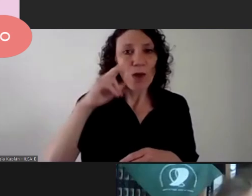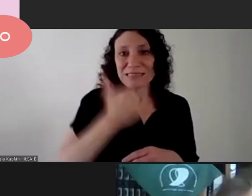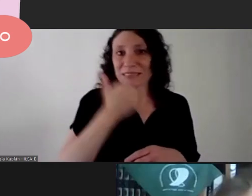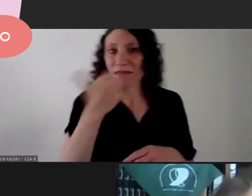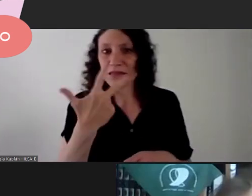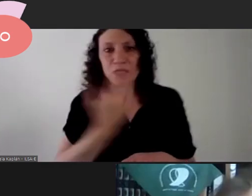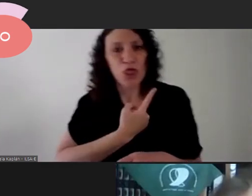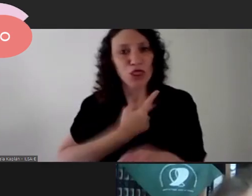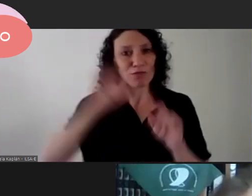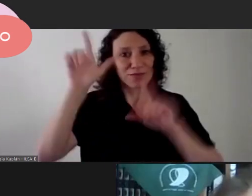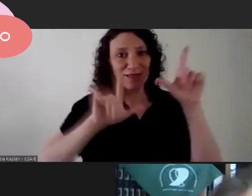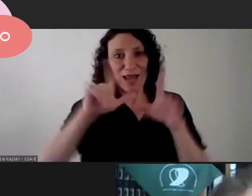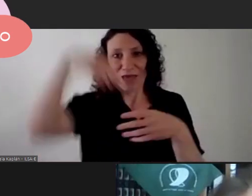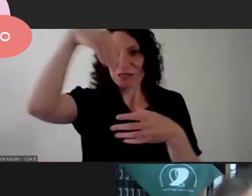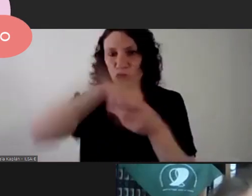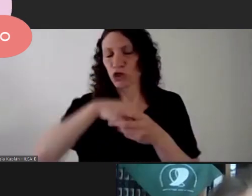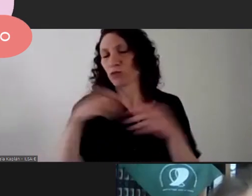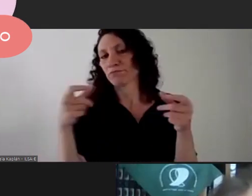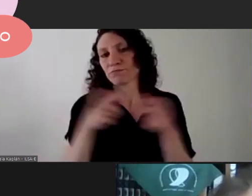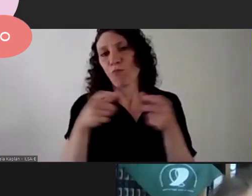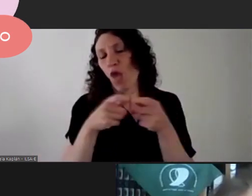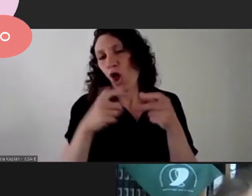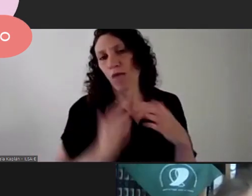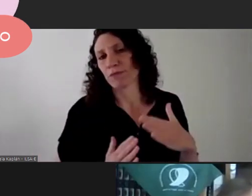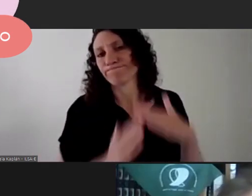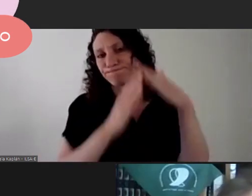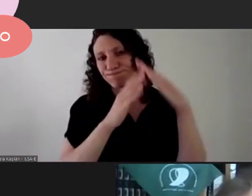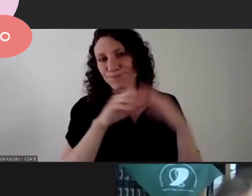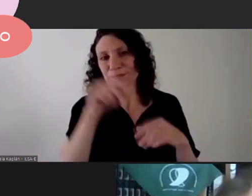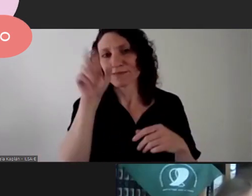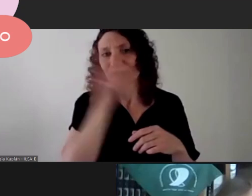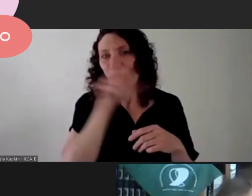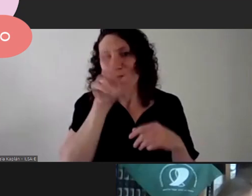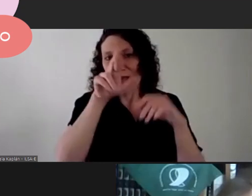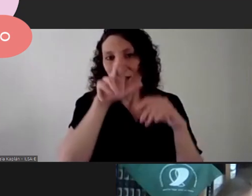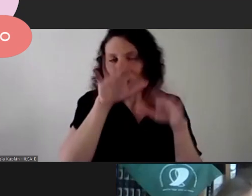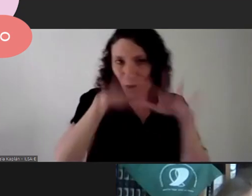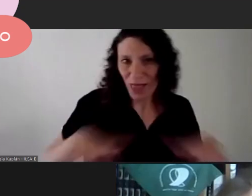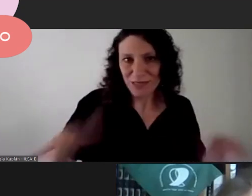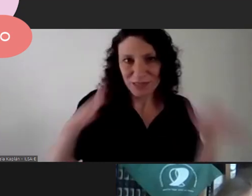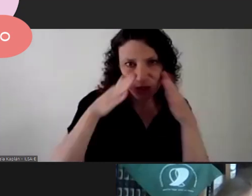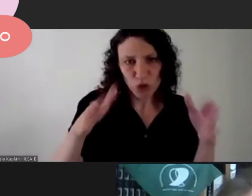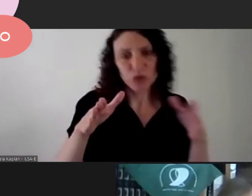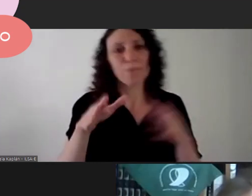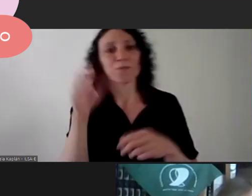on tv with very symbolic programs for women and children as a host for